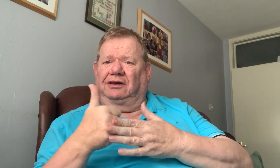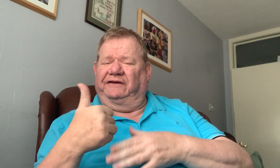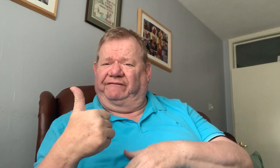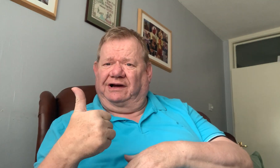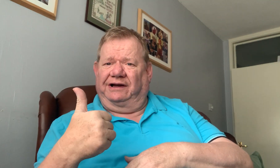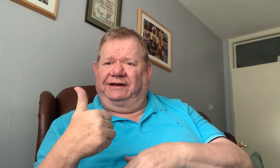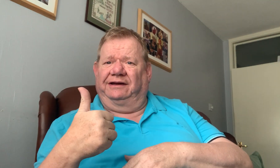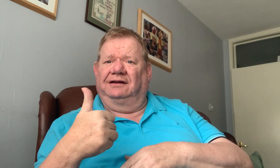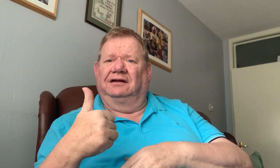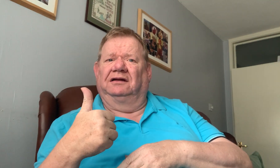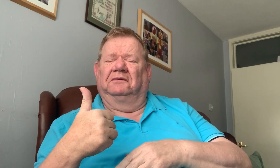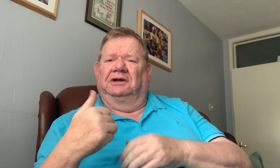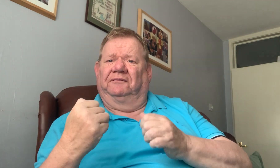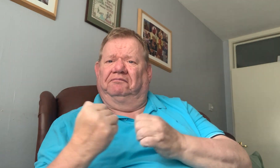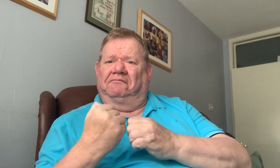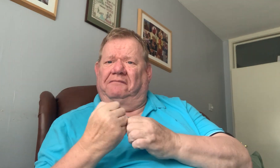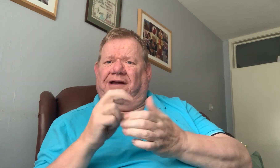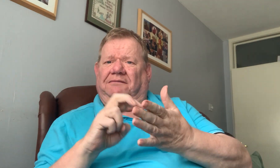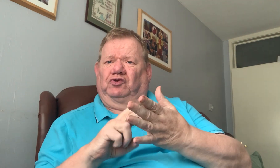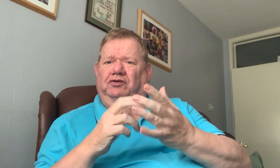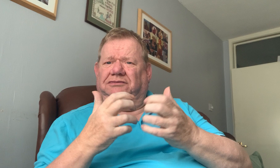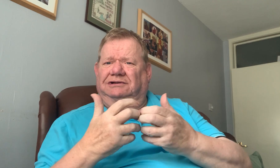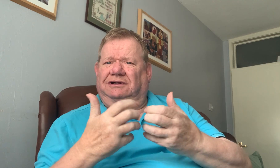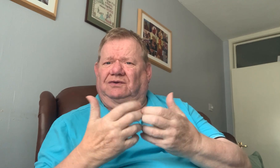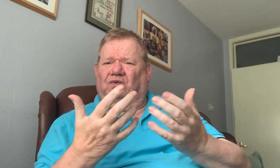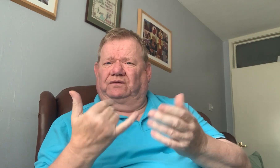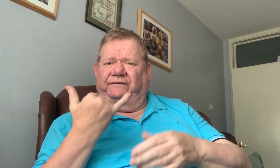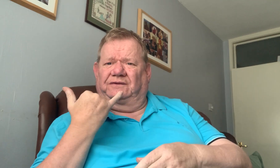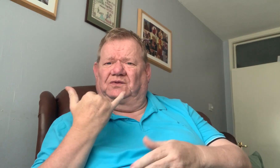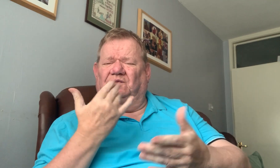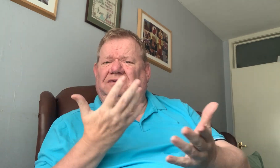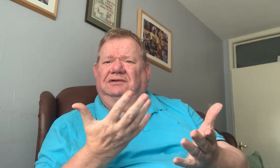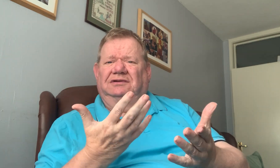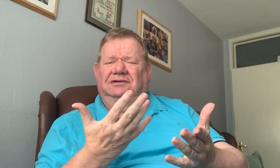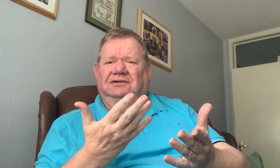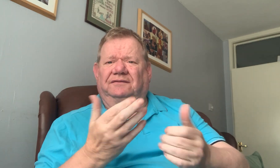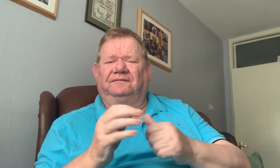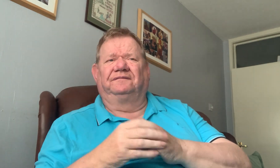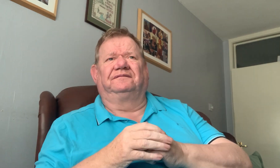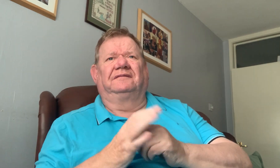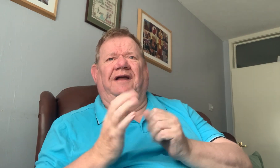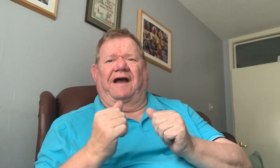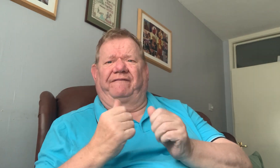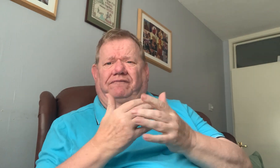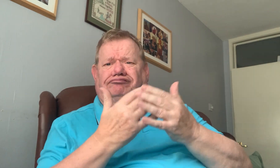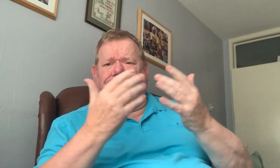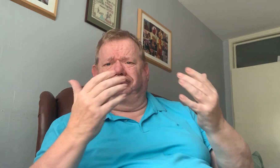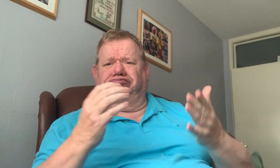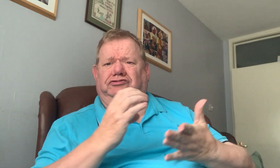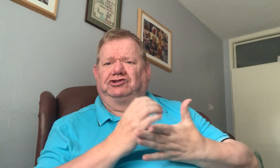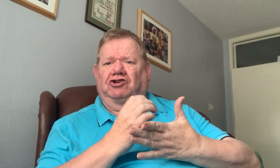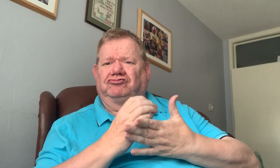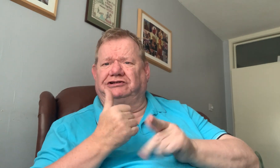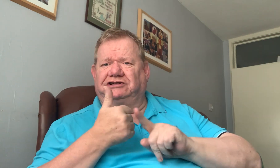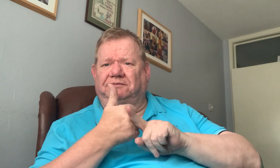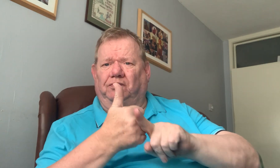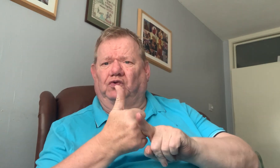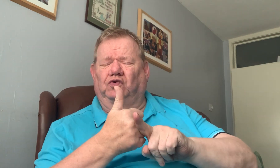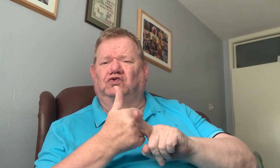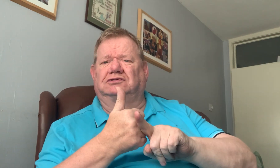fun, and I'm going to home, and I'm going to watch this boat,